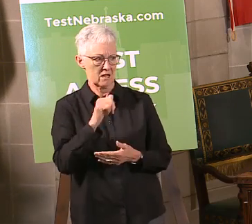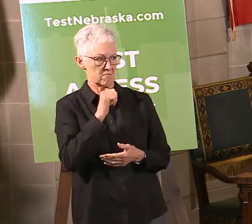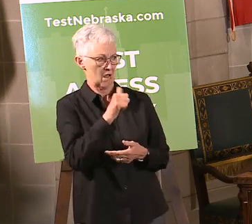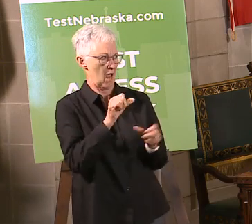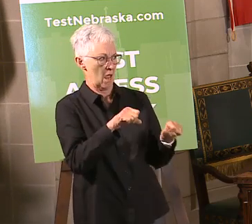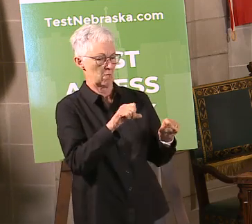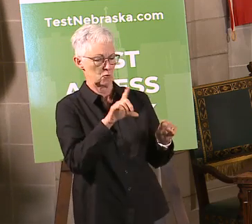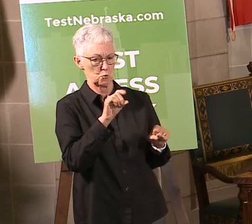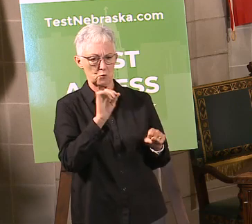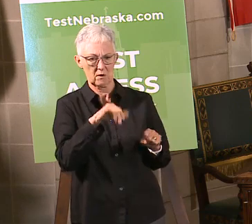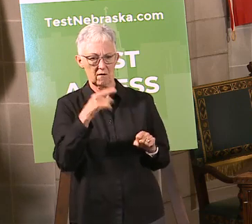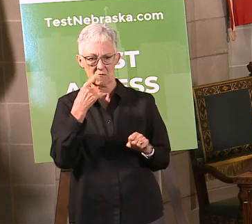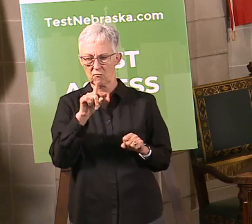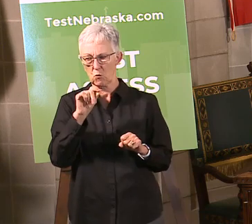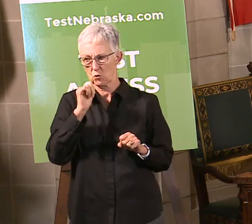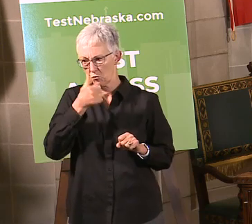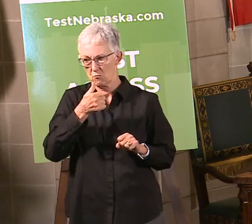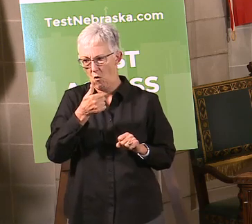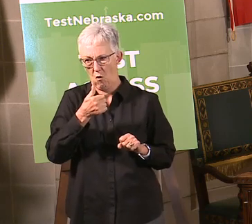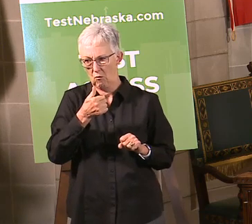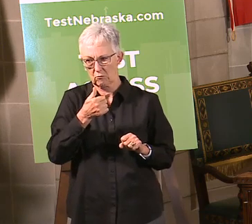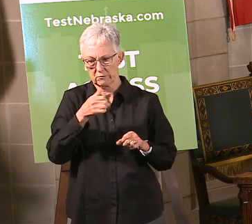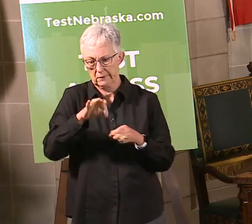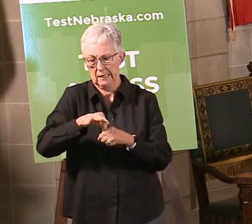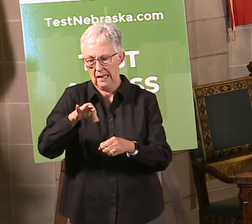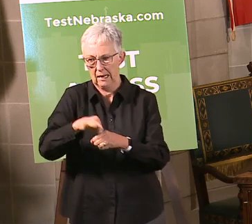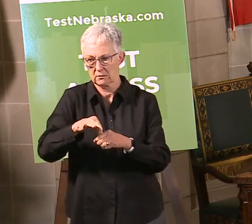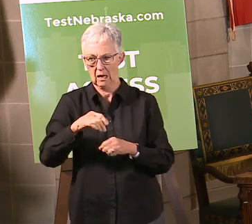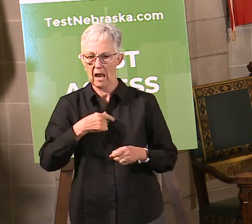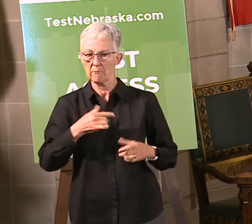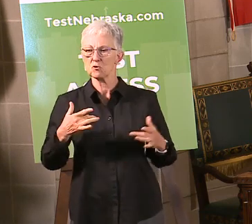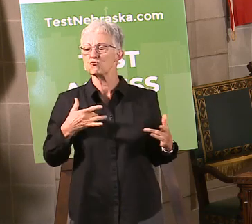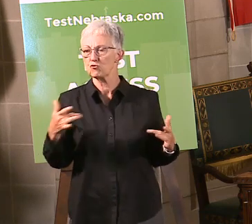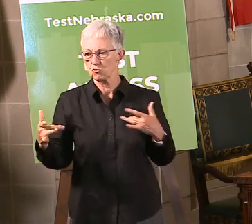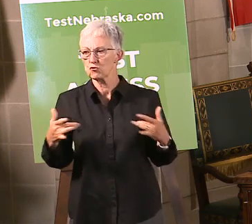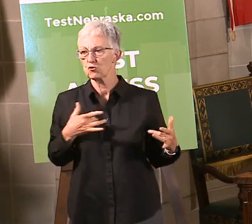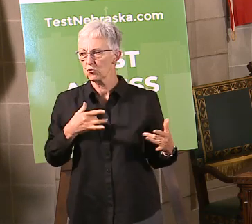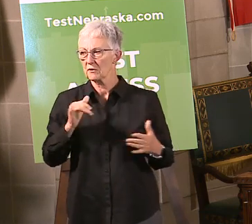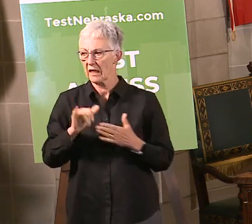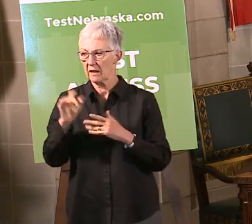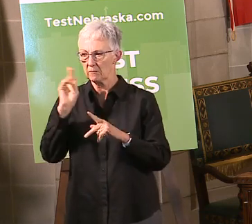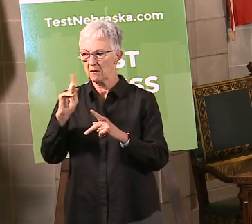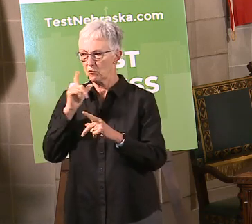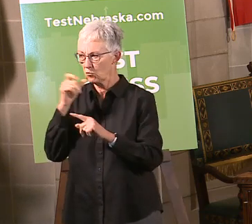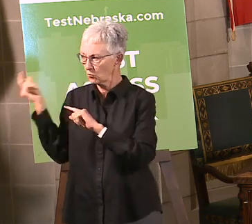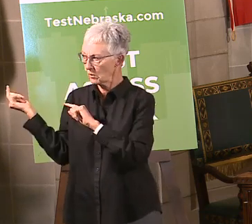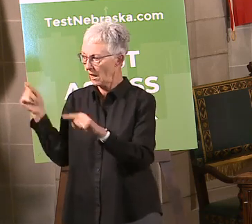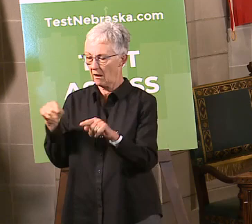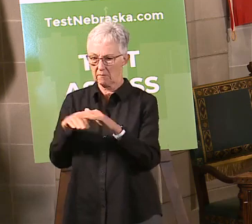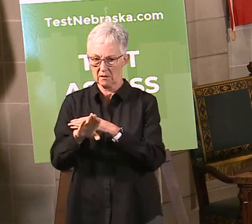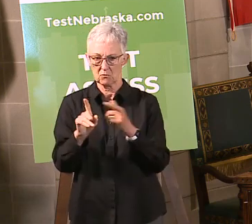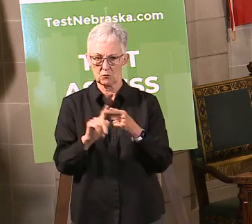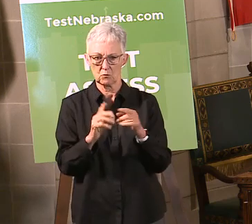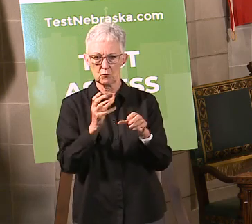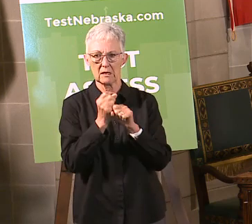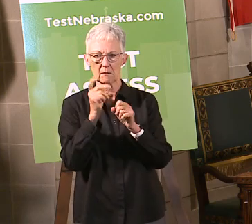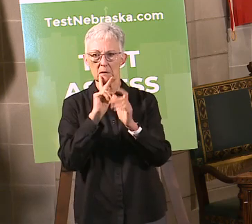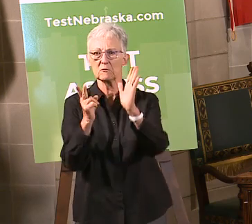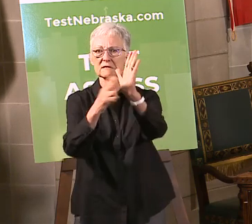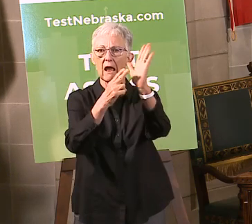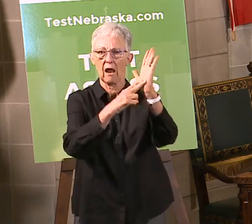get Nebraskans. And I'm just concerned about petition circulators circulating the virus. So my advice would be